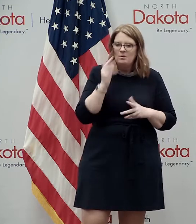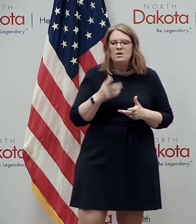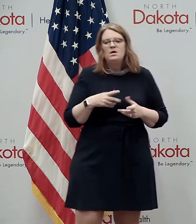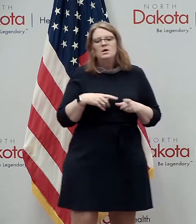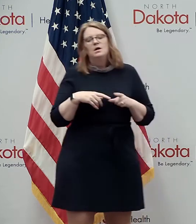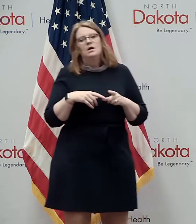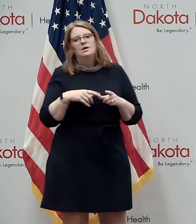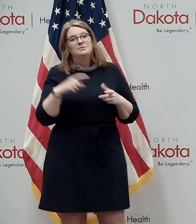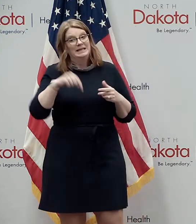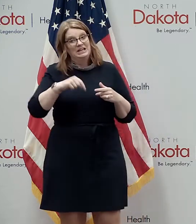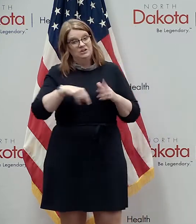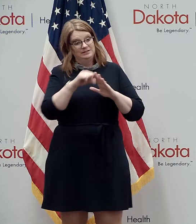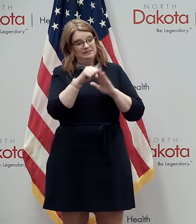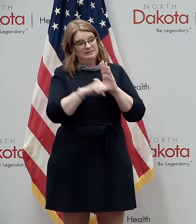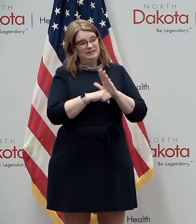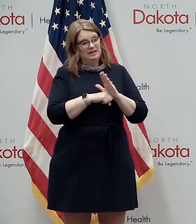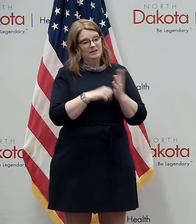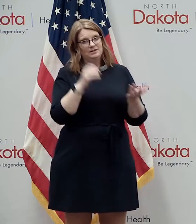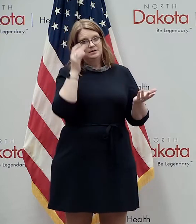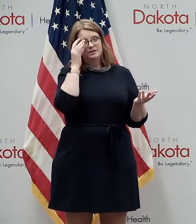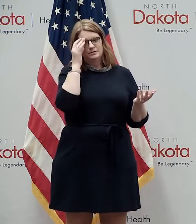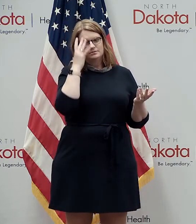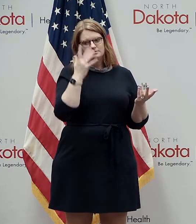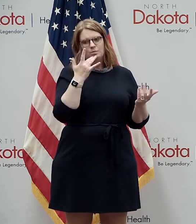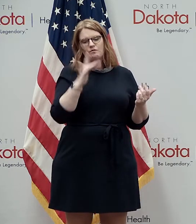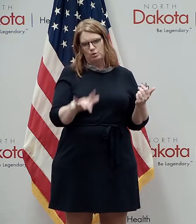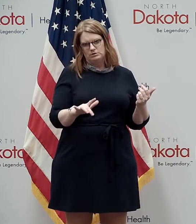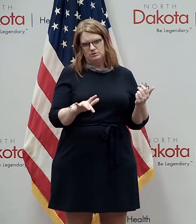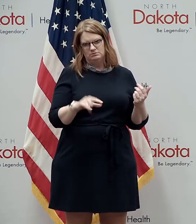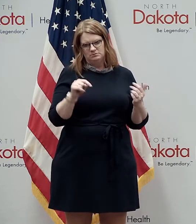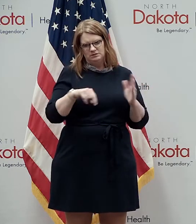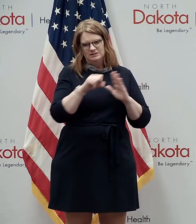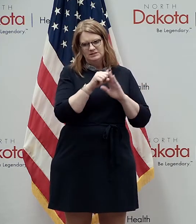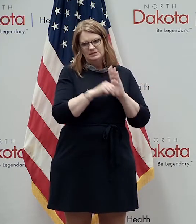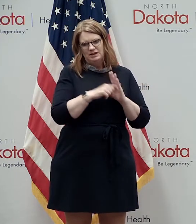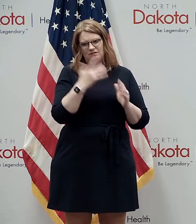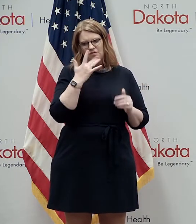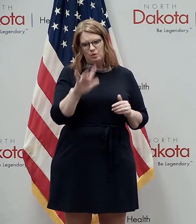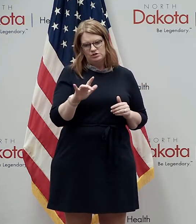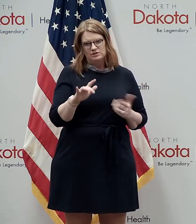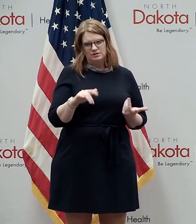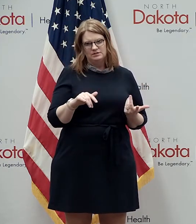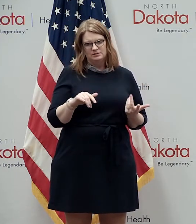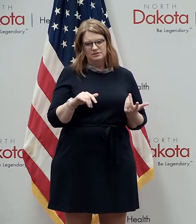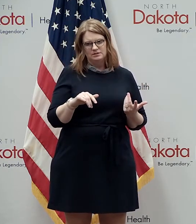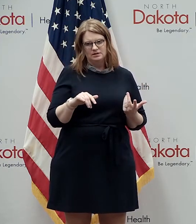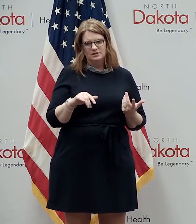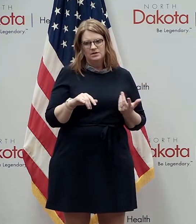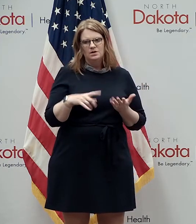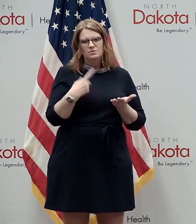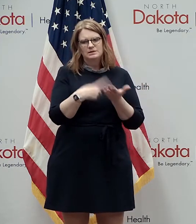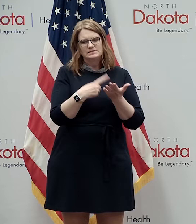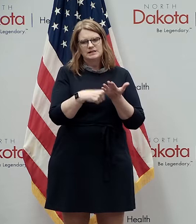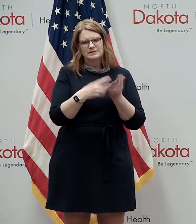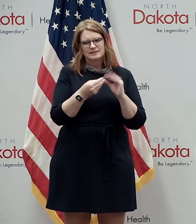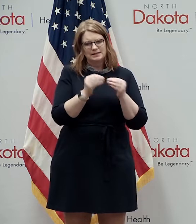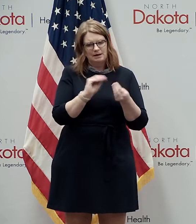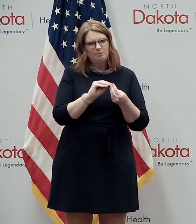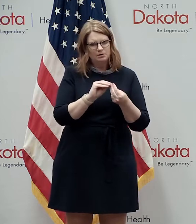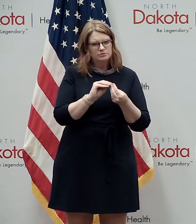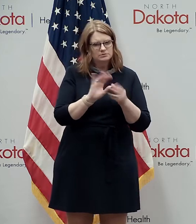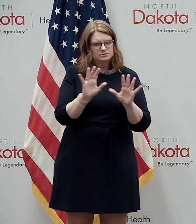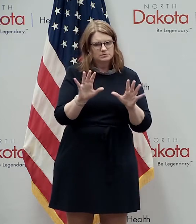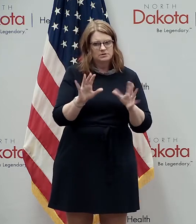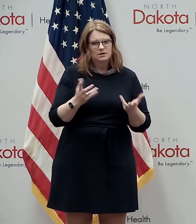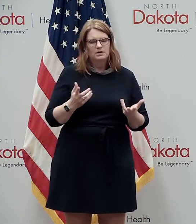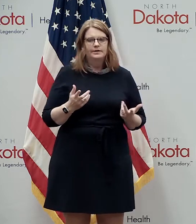that that right now we've got a some really good numbers we're going to talk about in a second and I know that there has